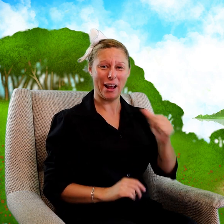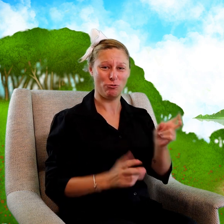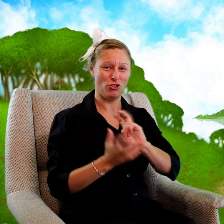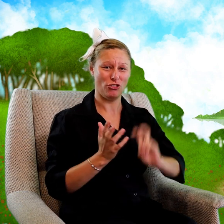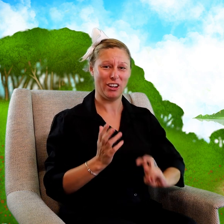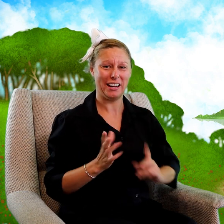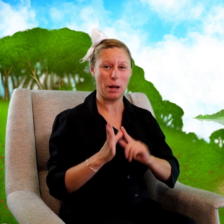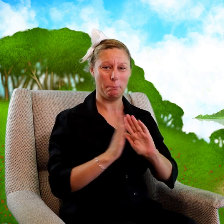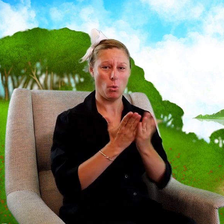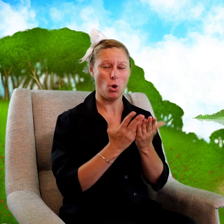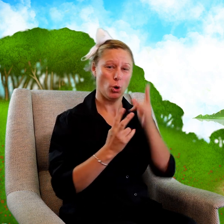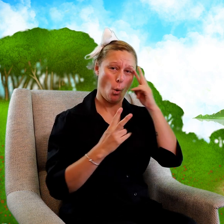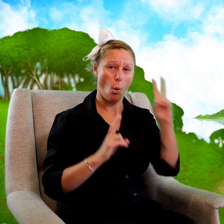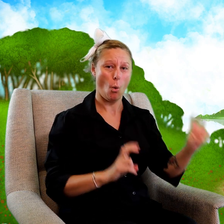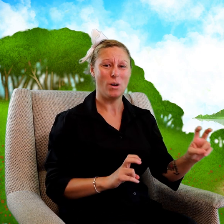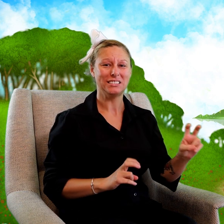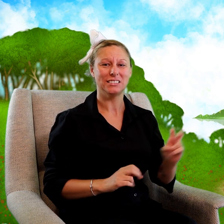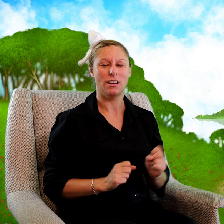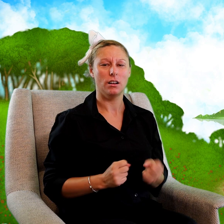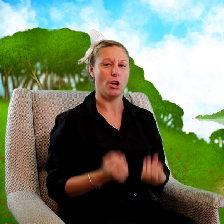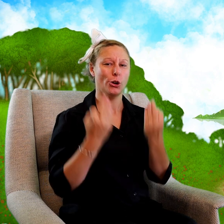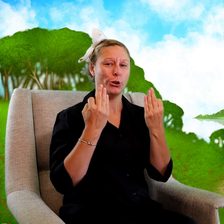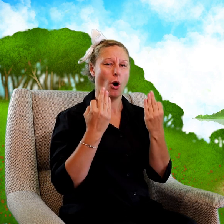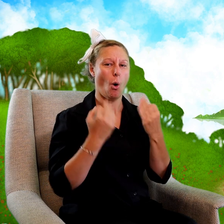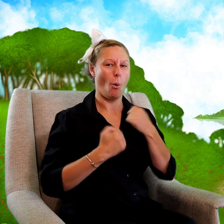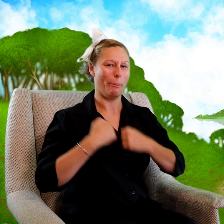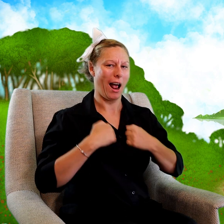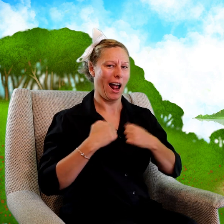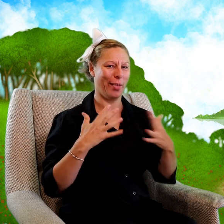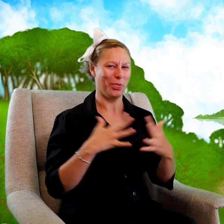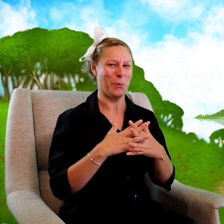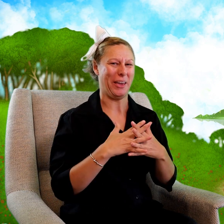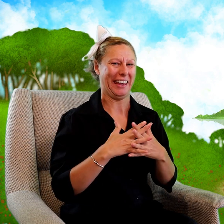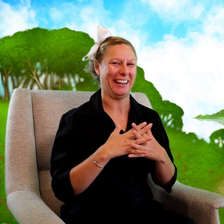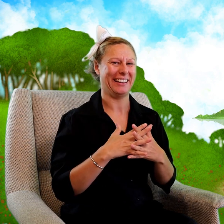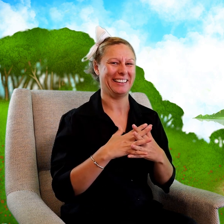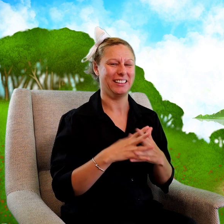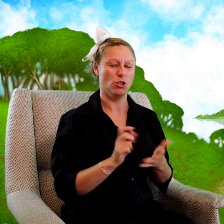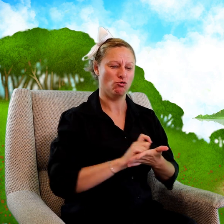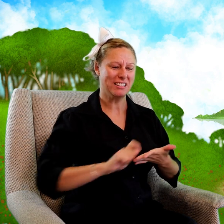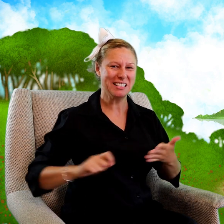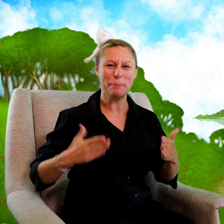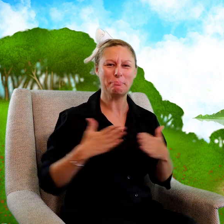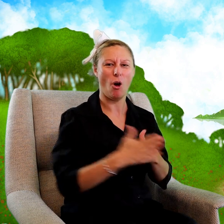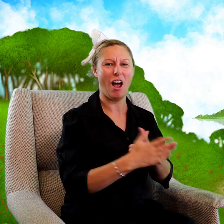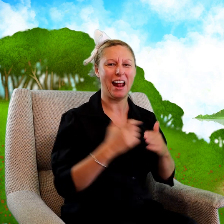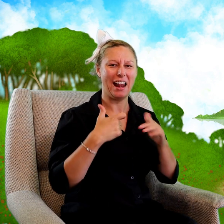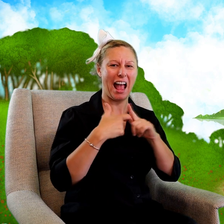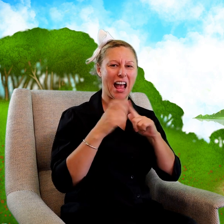I'm going to be reading a book called No Baths Week, written